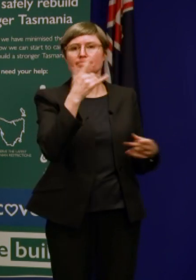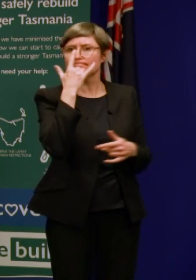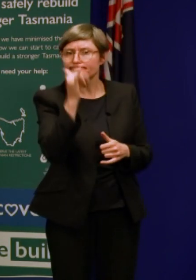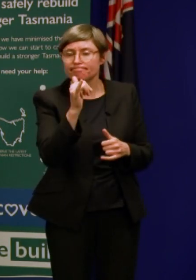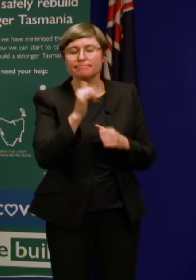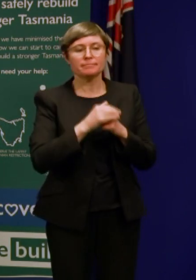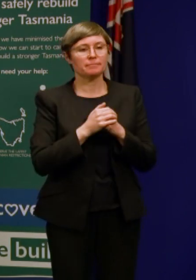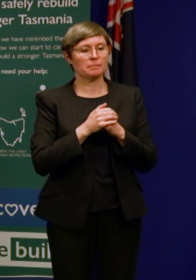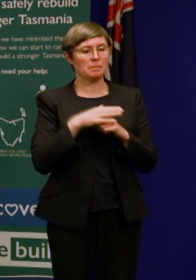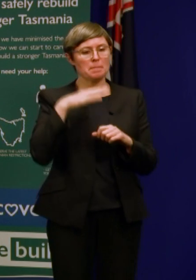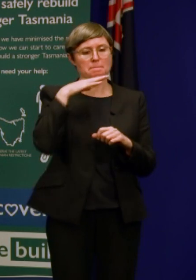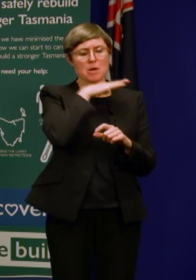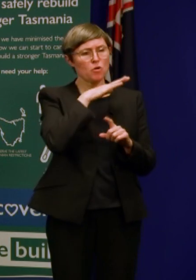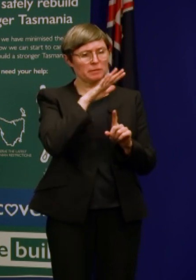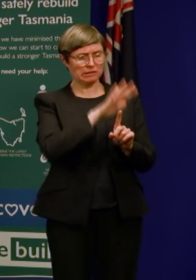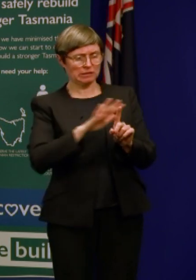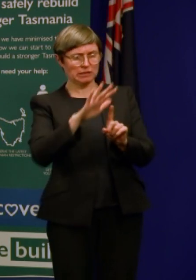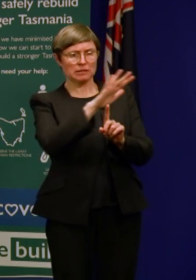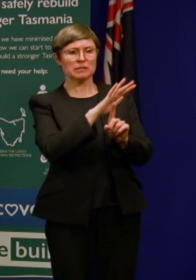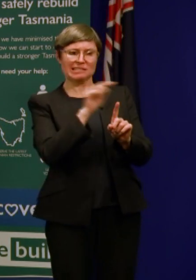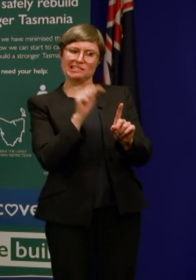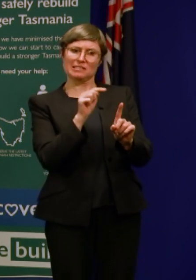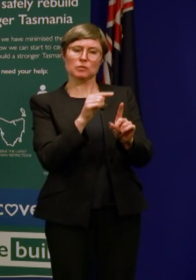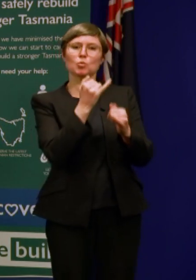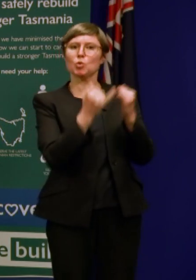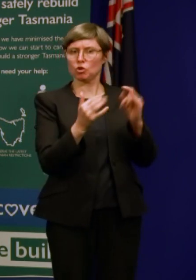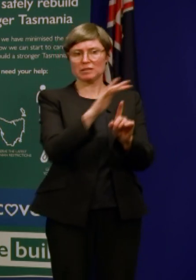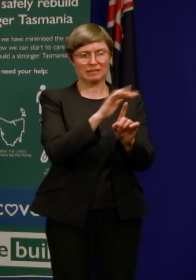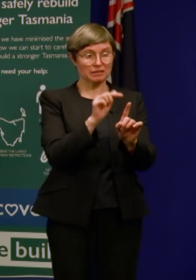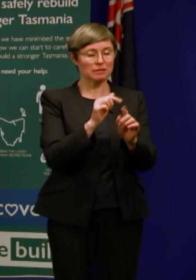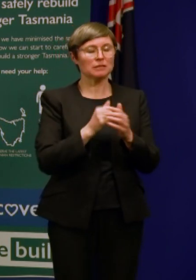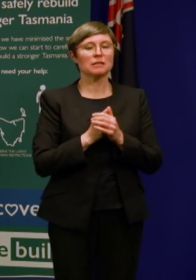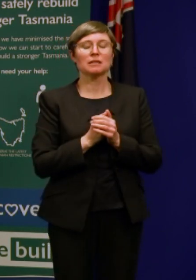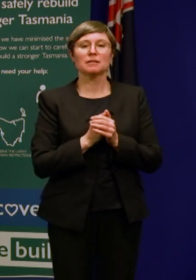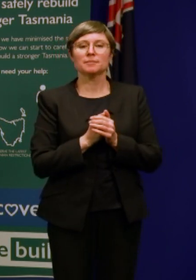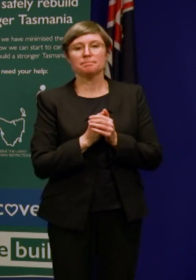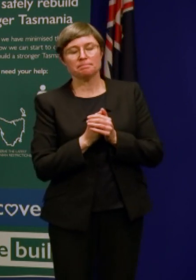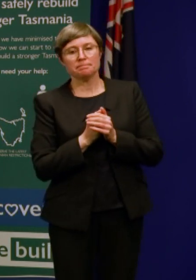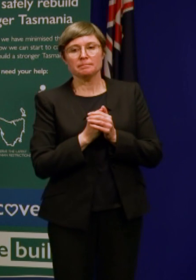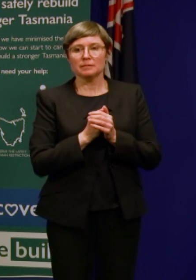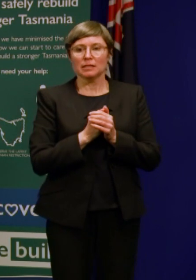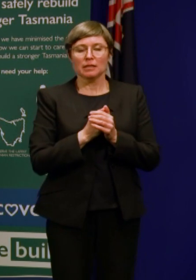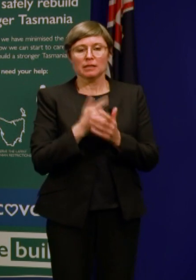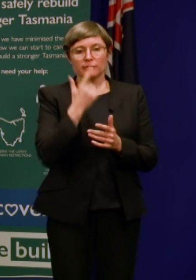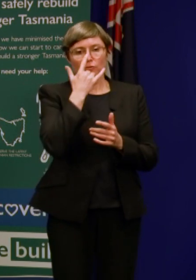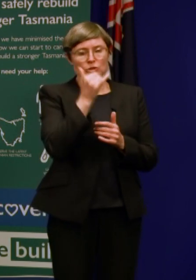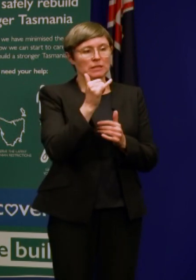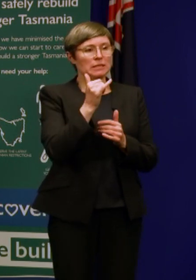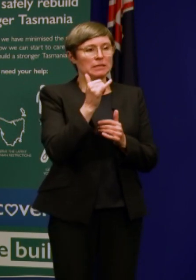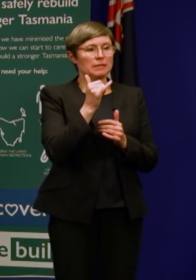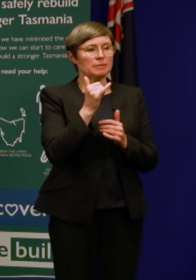Fortunately it's principally confined to metropolitan Melbourne but Melbourne has unfortunately had to undergo a